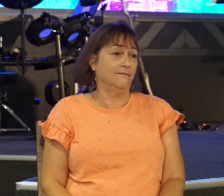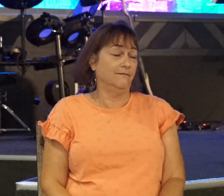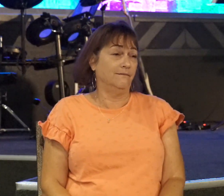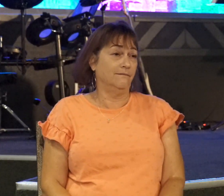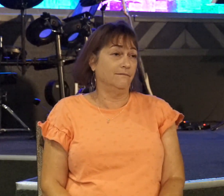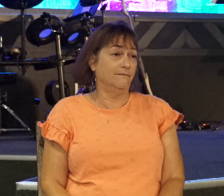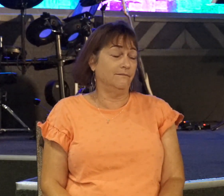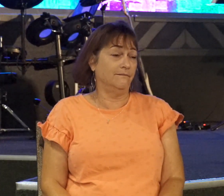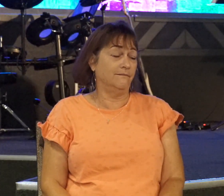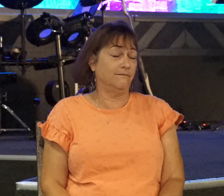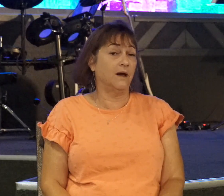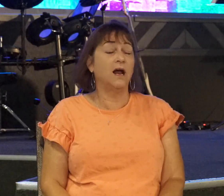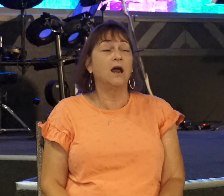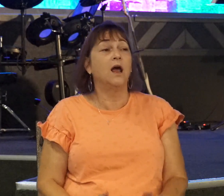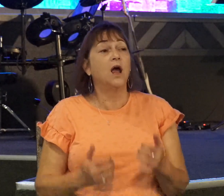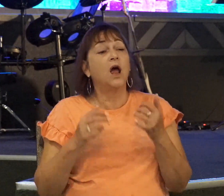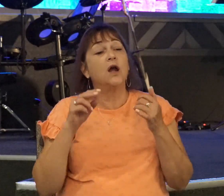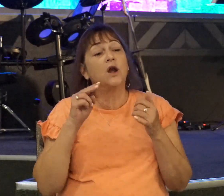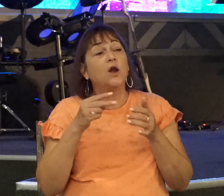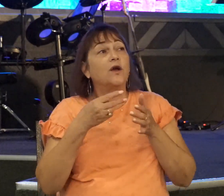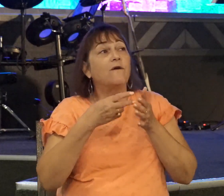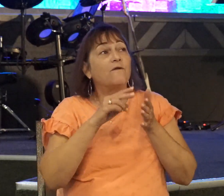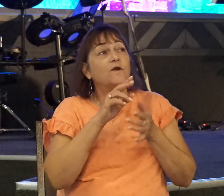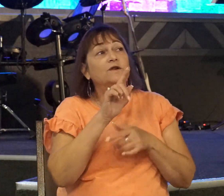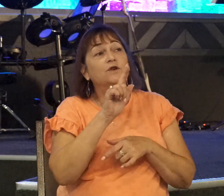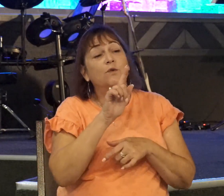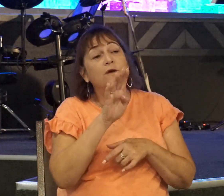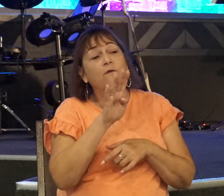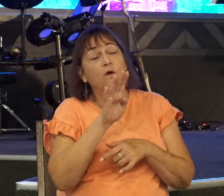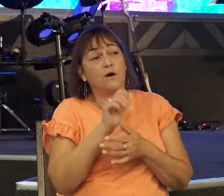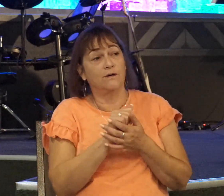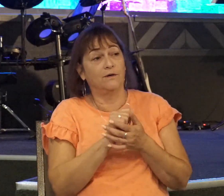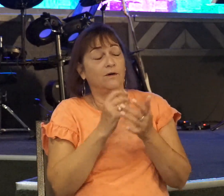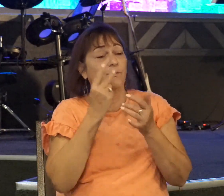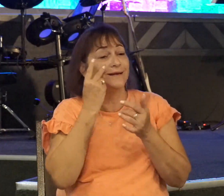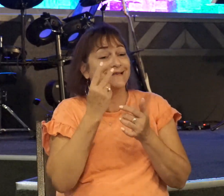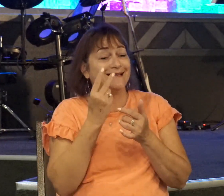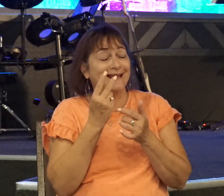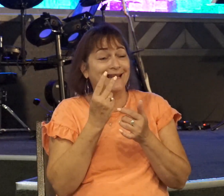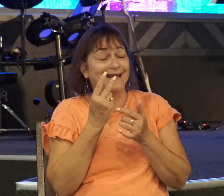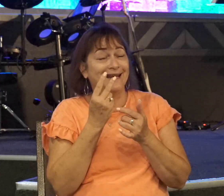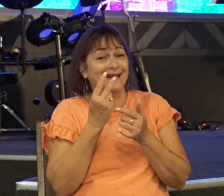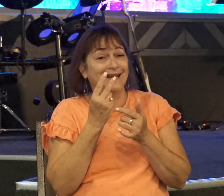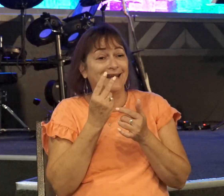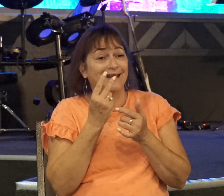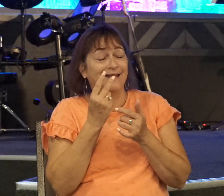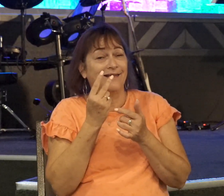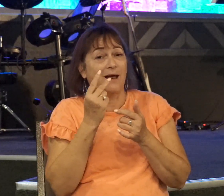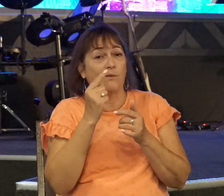Take a look now at verse 24. We see that downward spiral of Saul here.